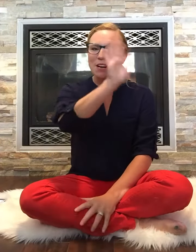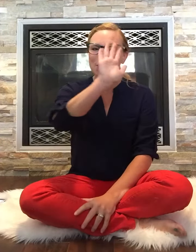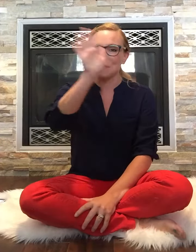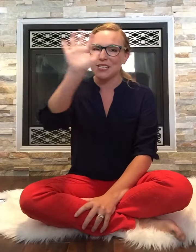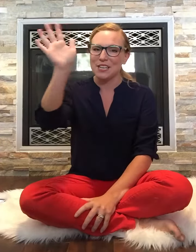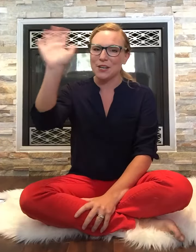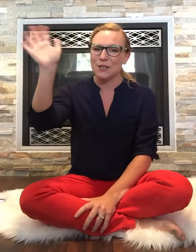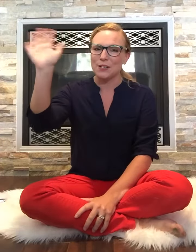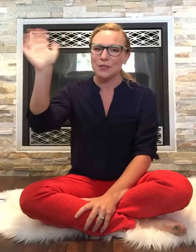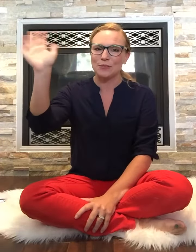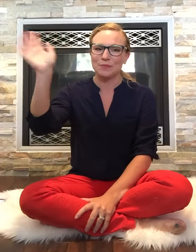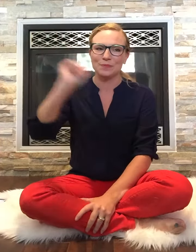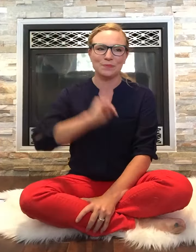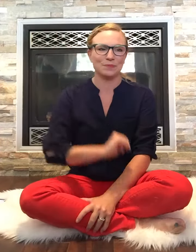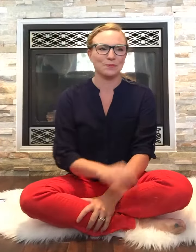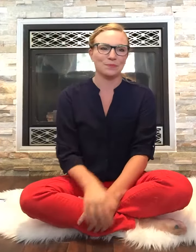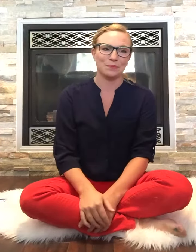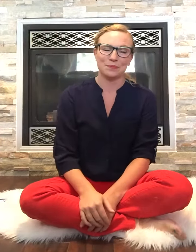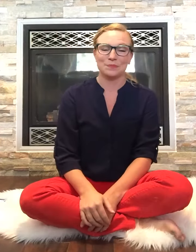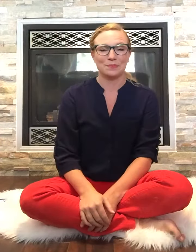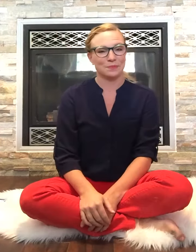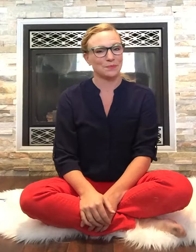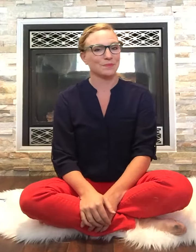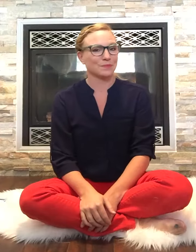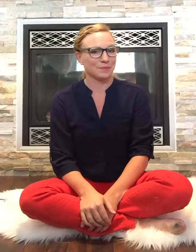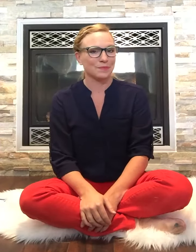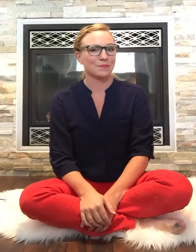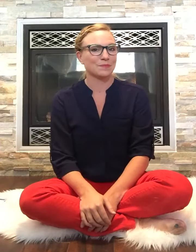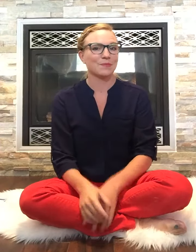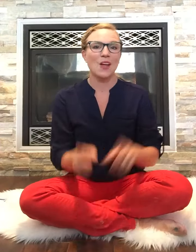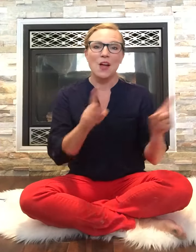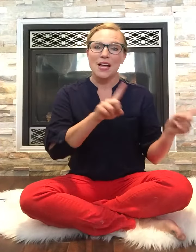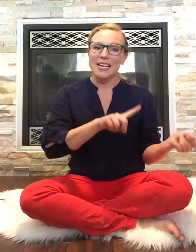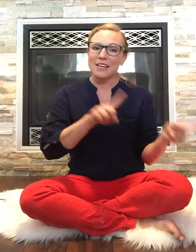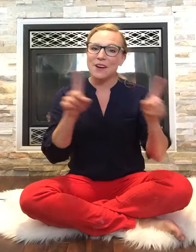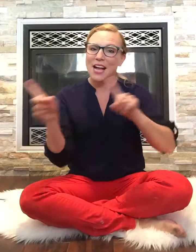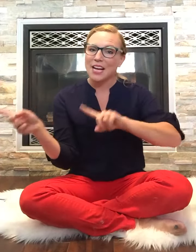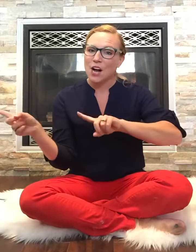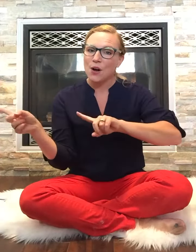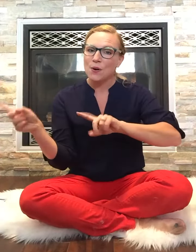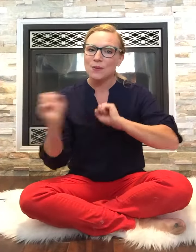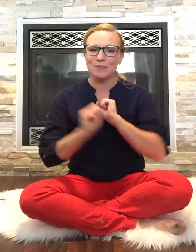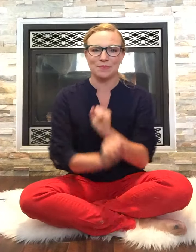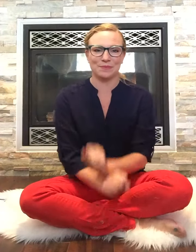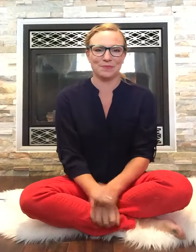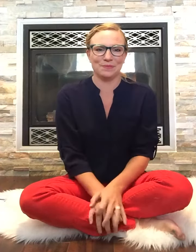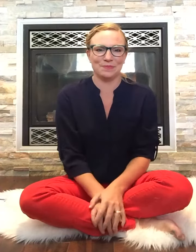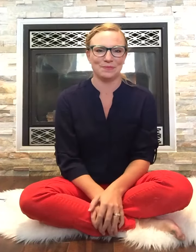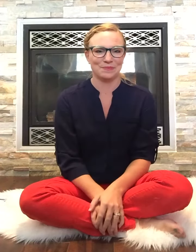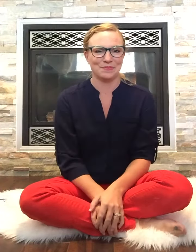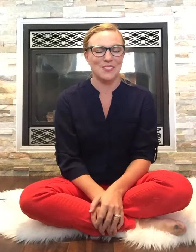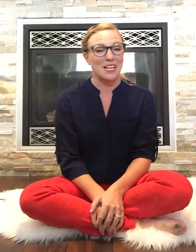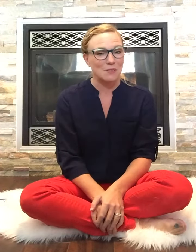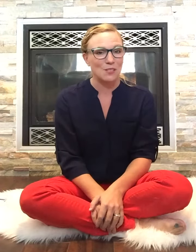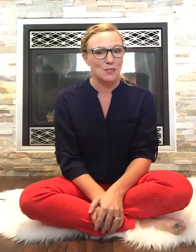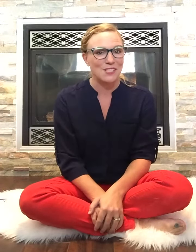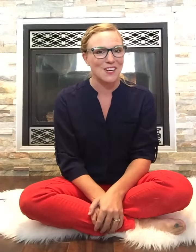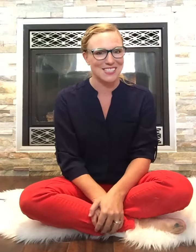out the window beep beep honk honk vroom vroom here I go that's what the whole song